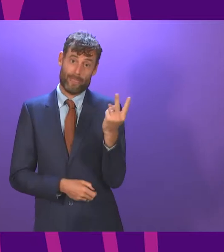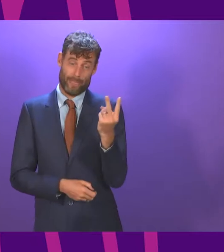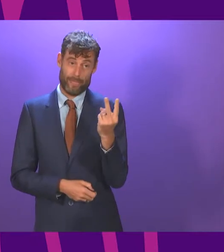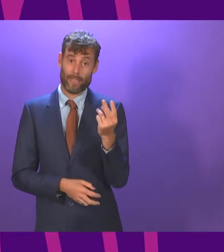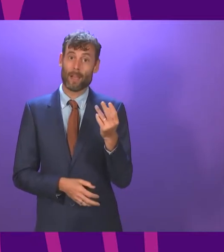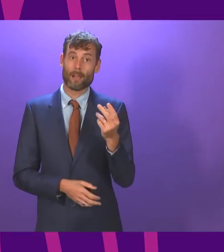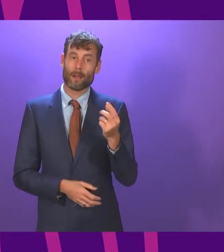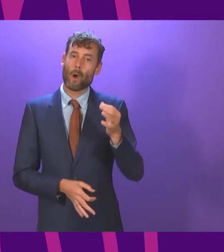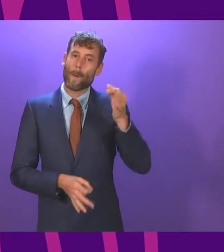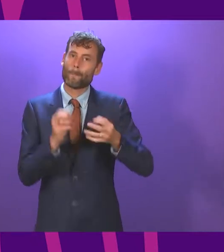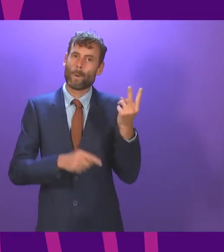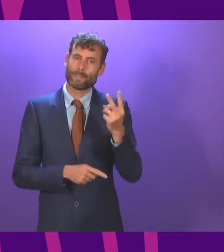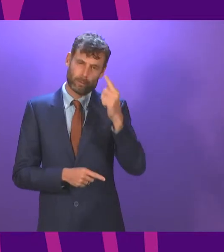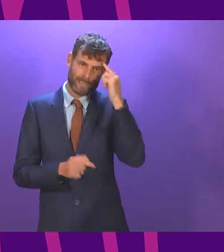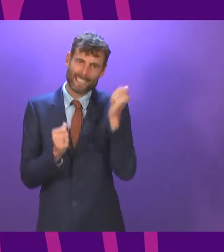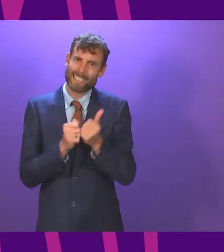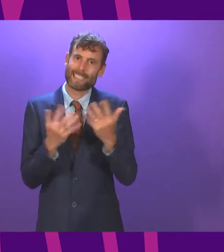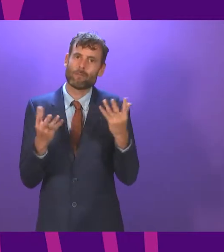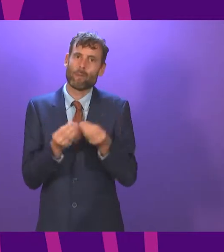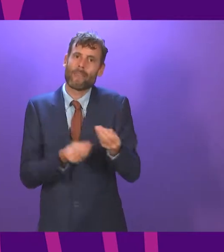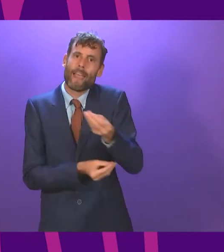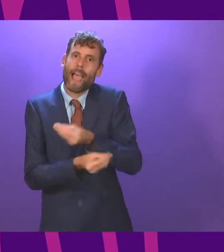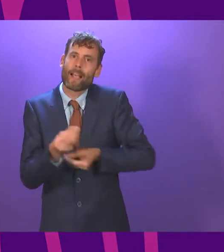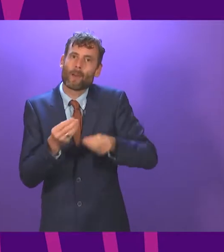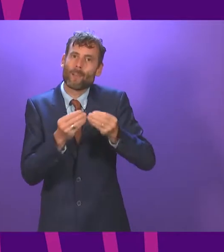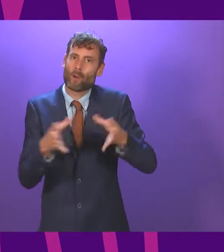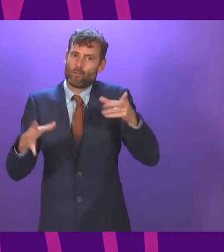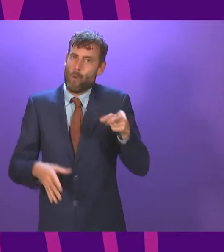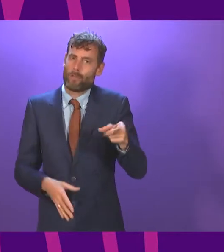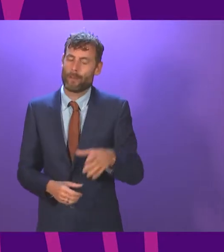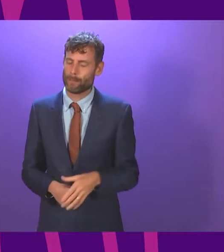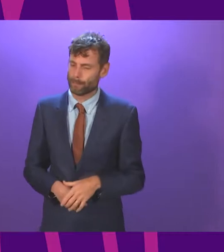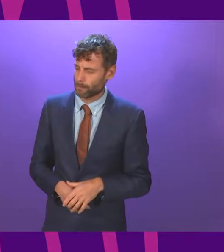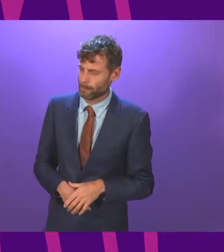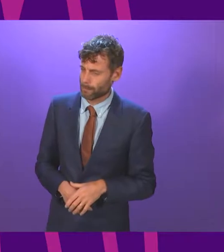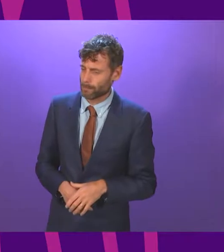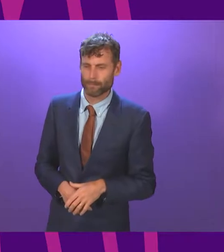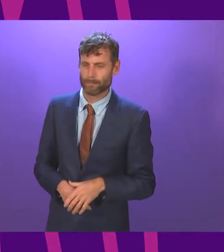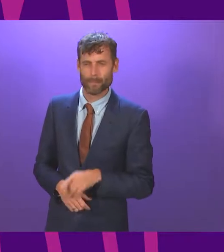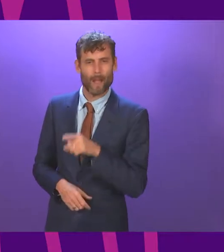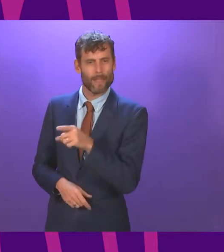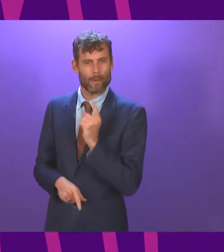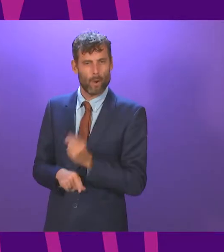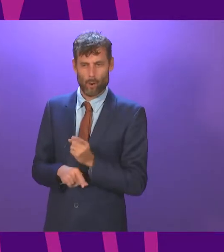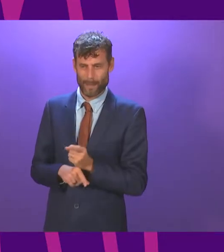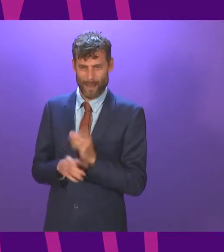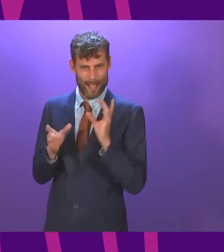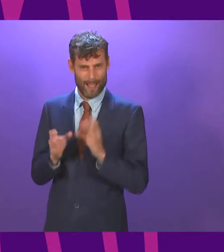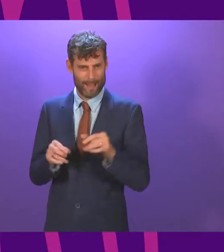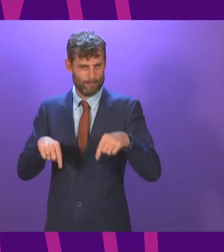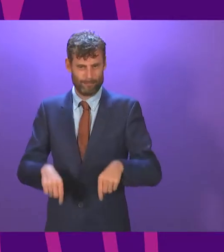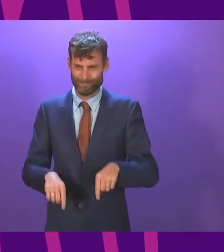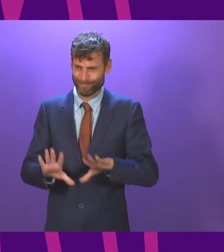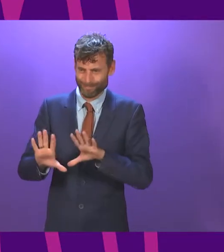growth? Deputy First Minister. I don't think that's a relevant comment whatsoever because it's quite clear